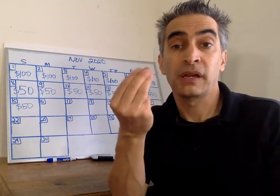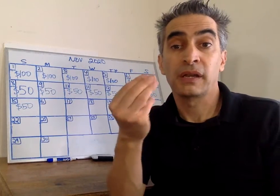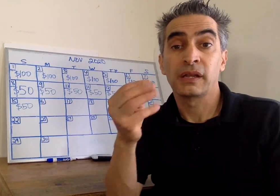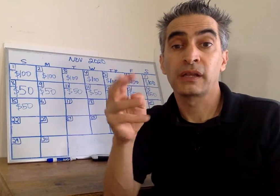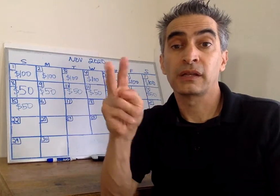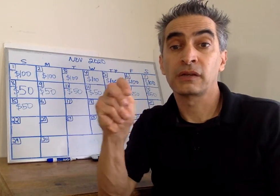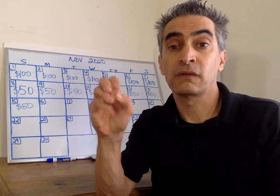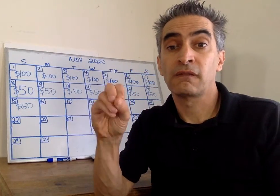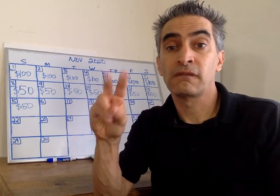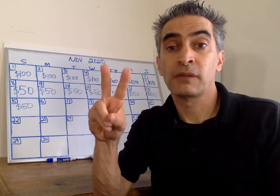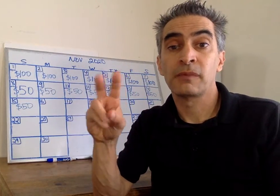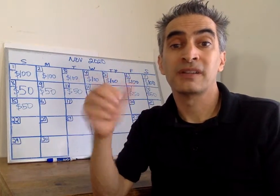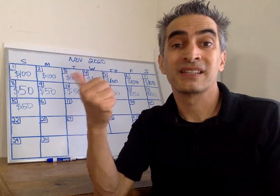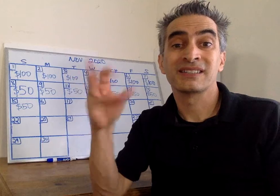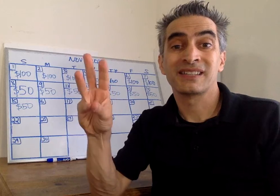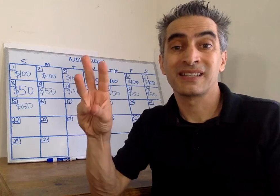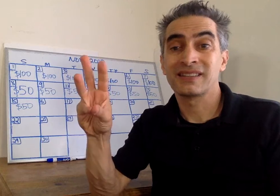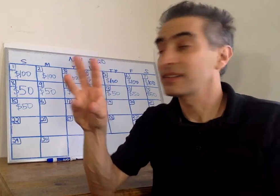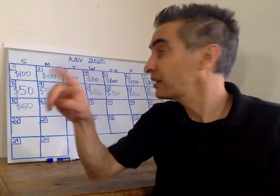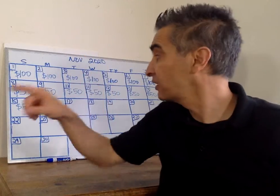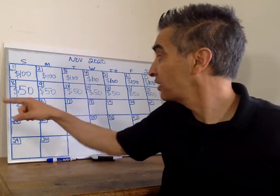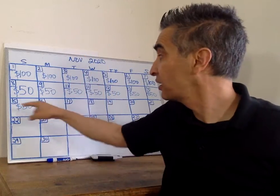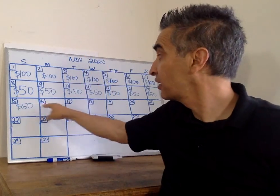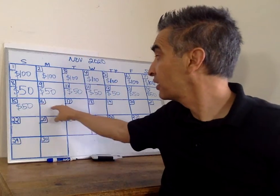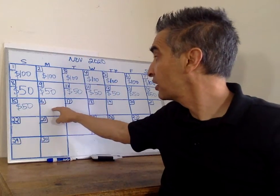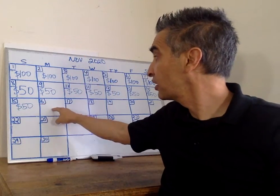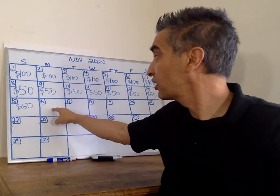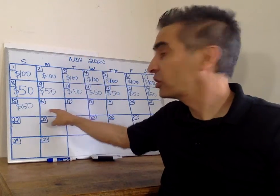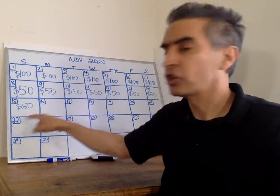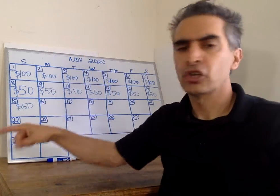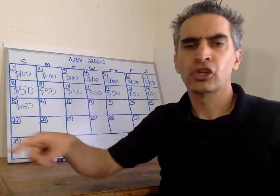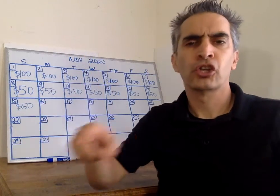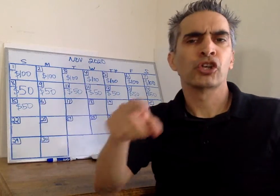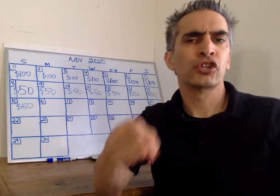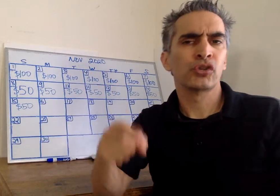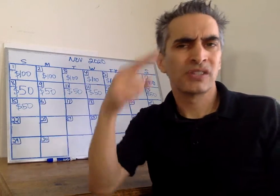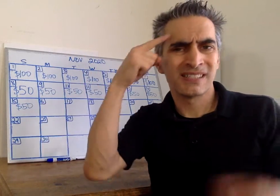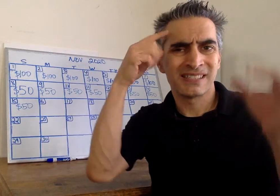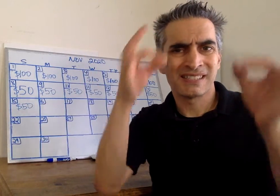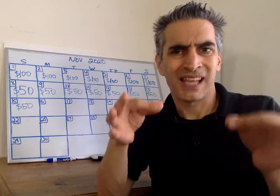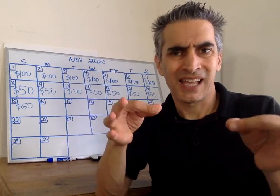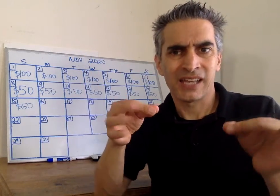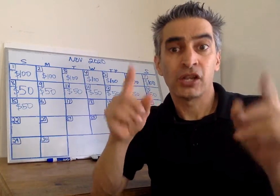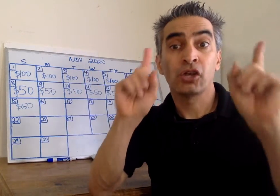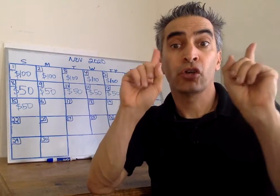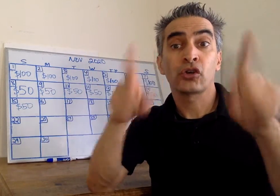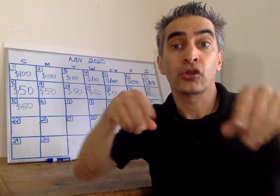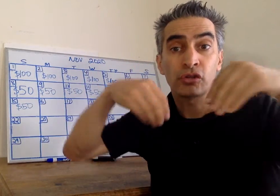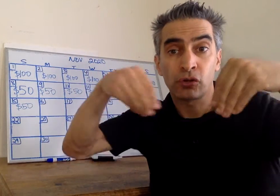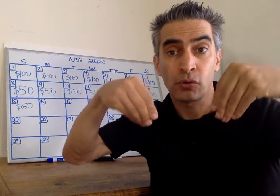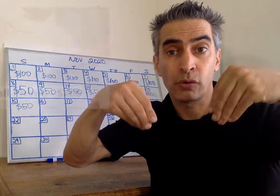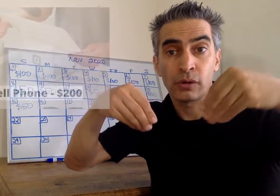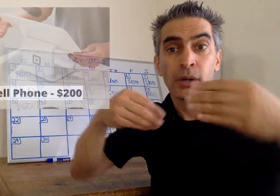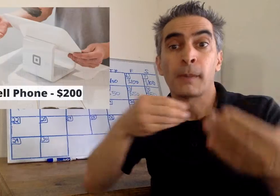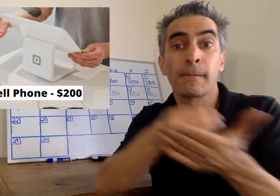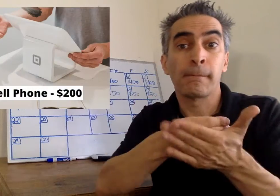Monday, November 16th, you decide to go to the store